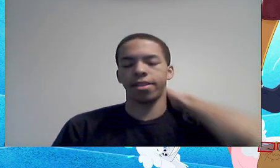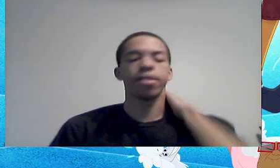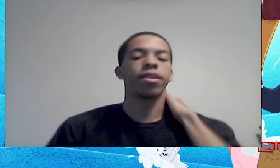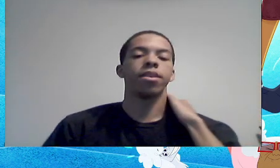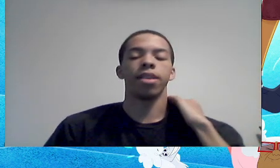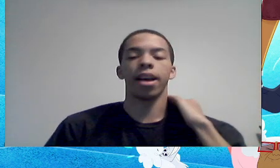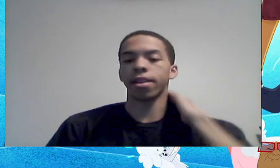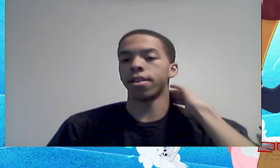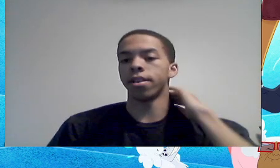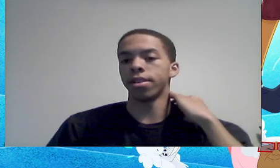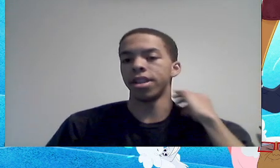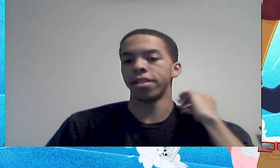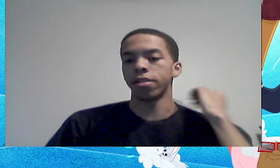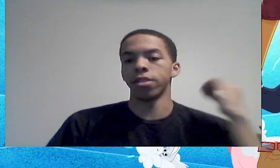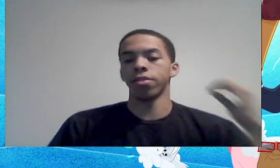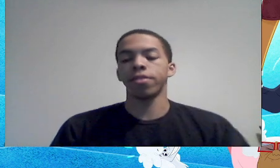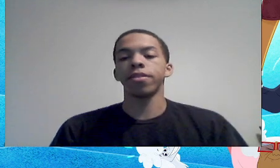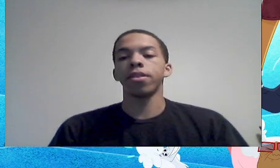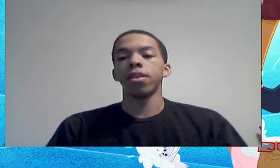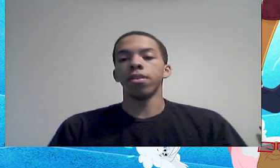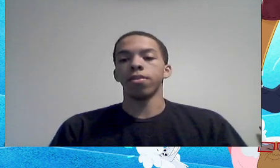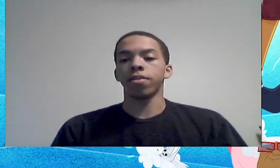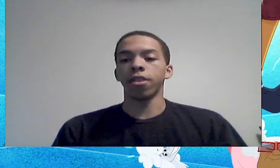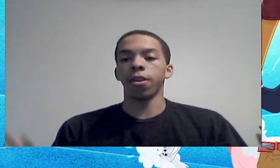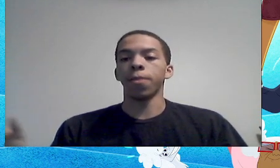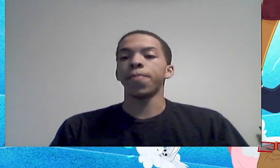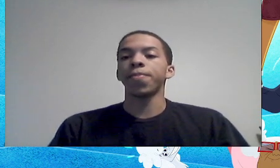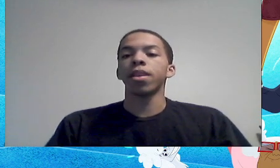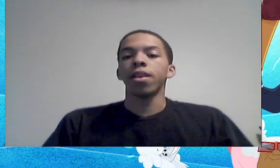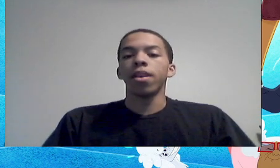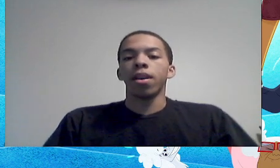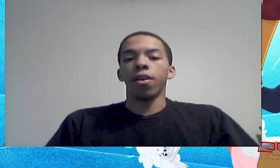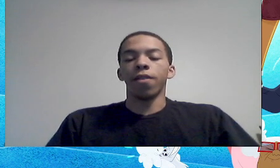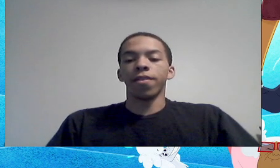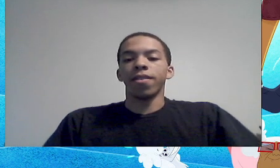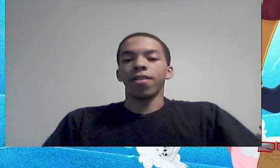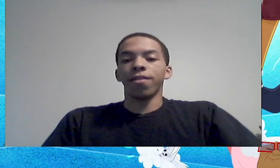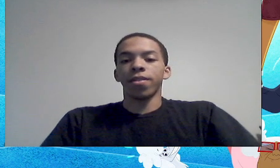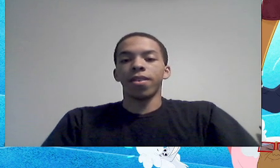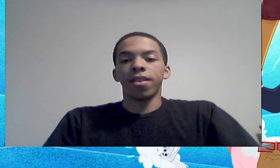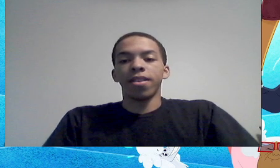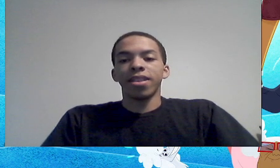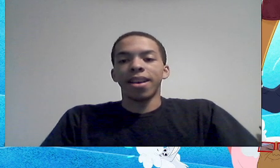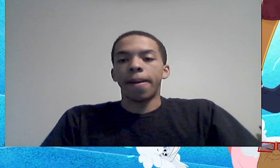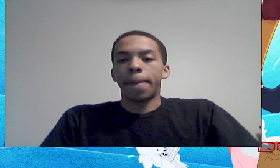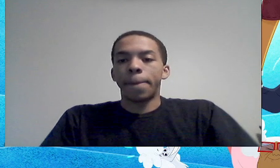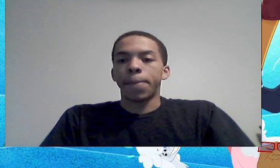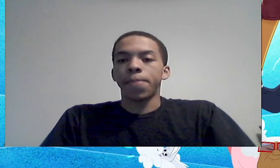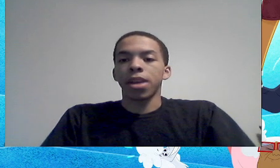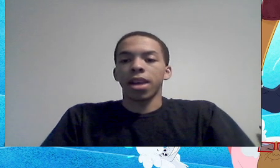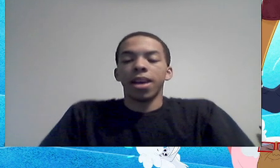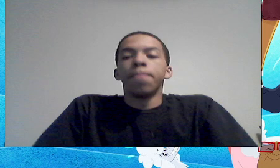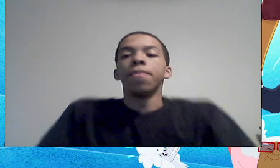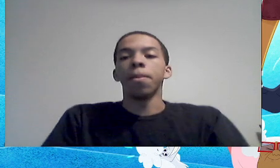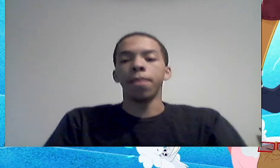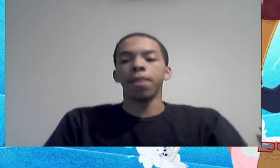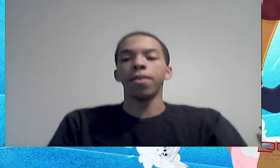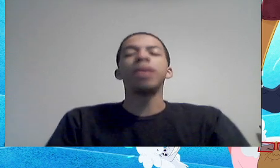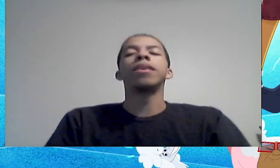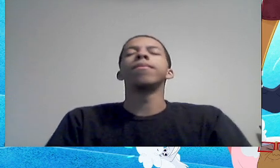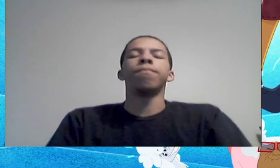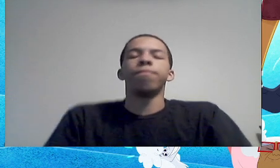not like on his clothes, so, over, overall, um, again,